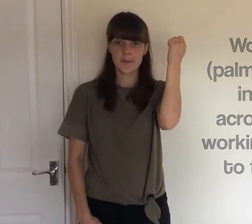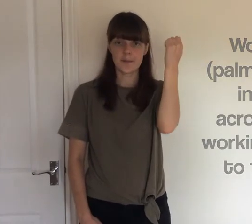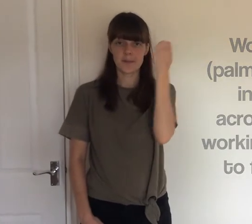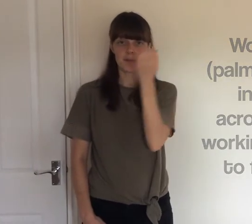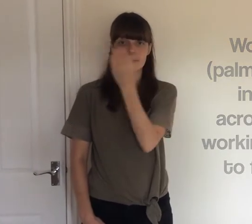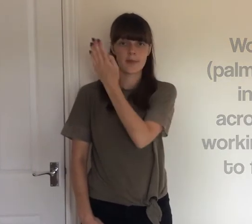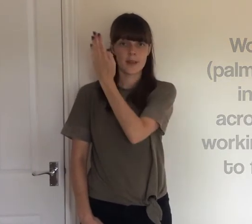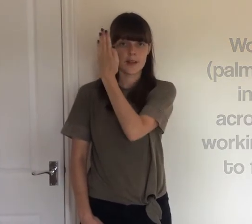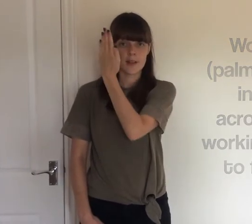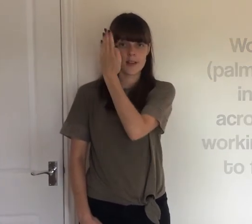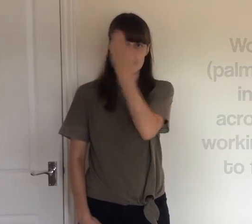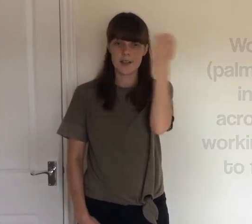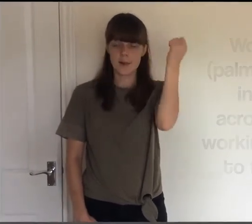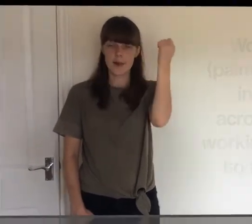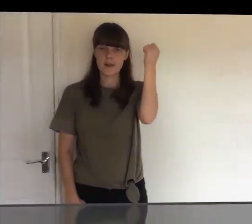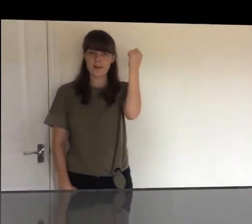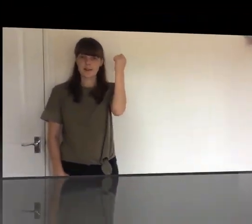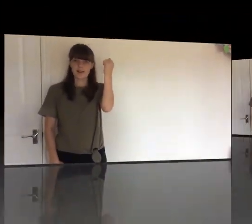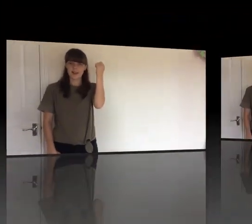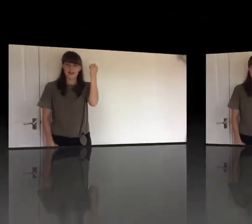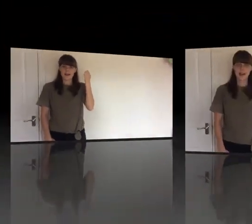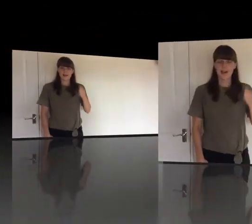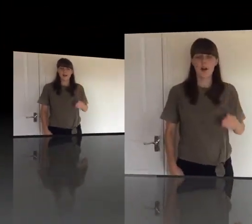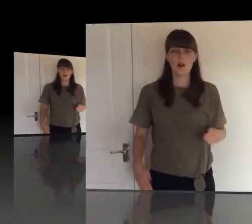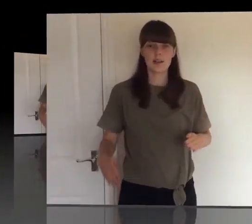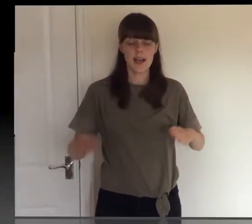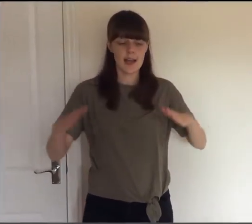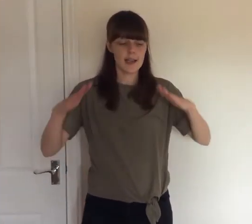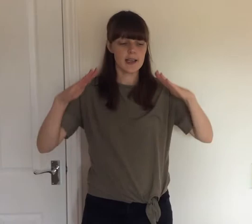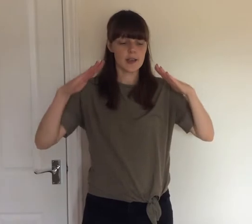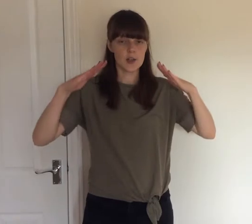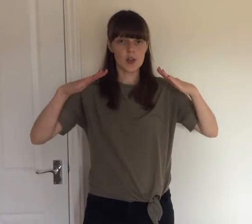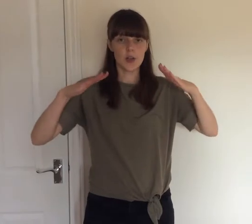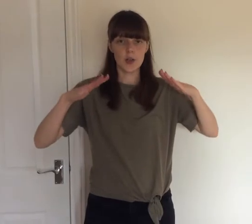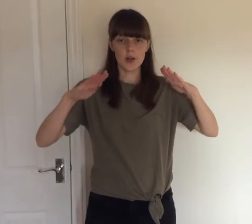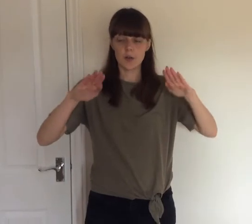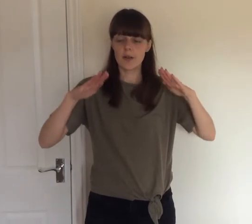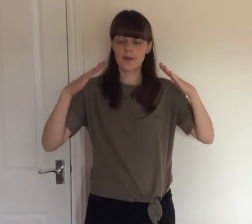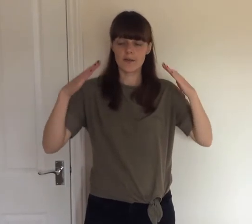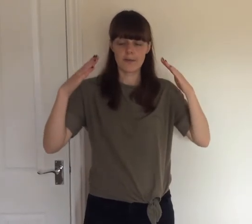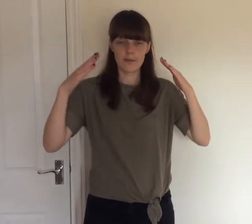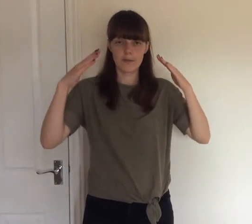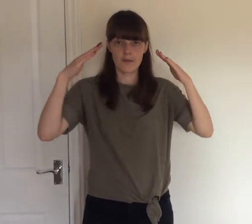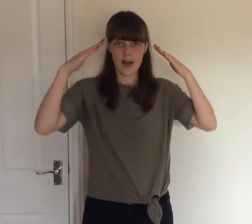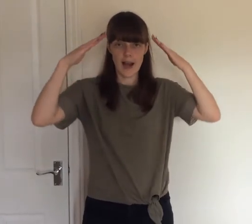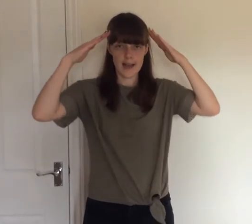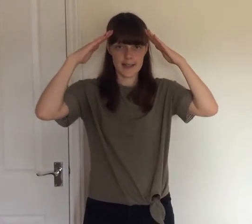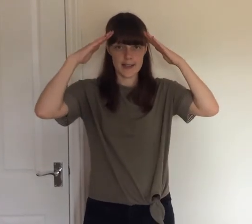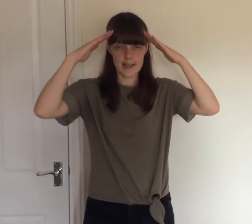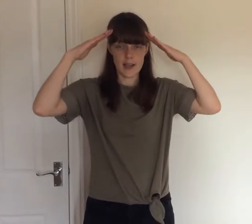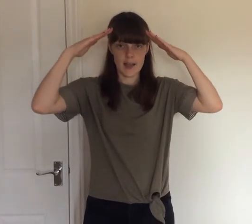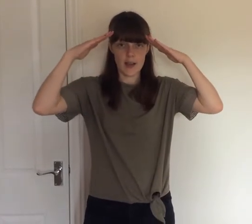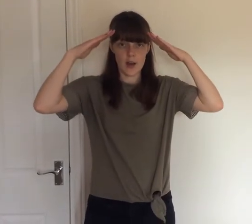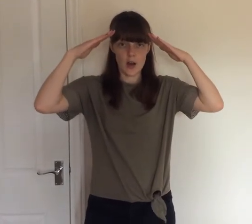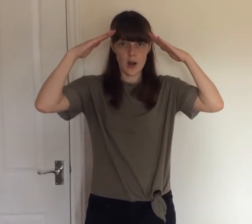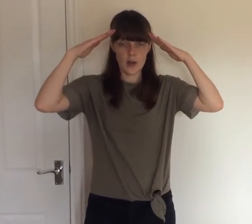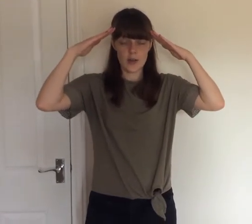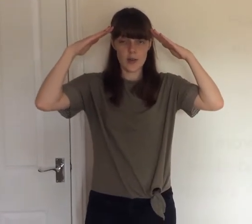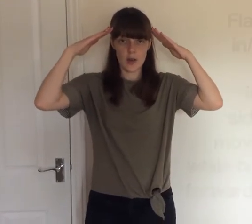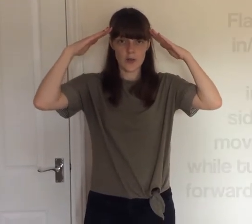summer and holiday is two flat hands either side